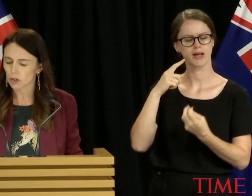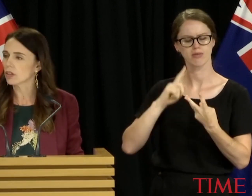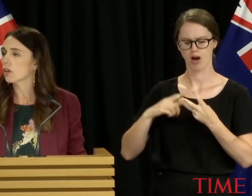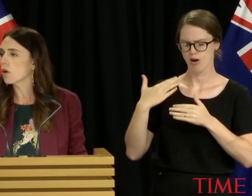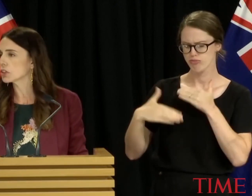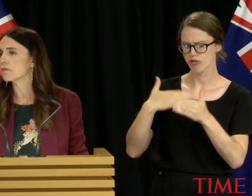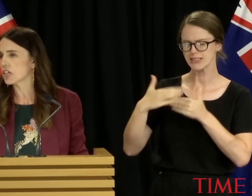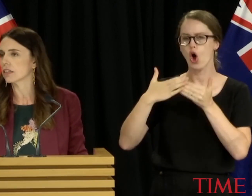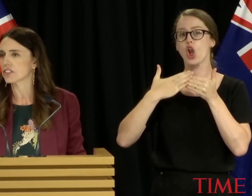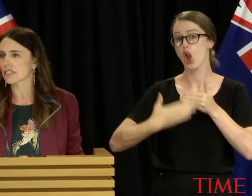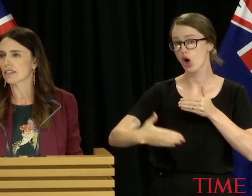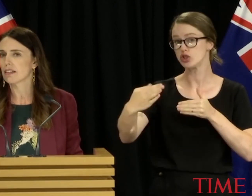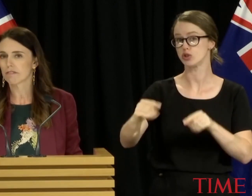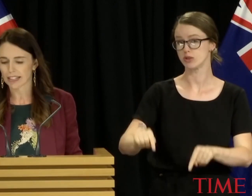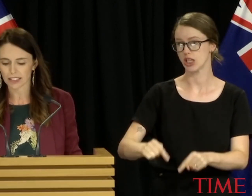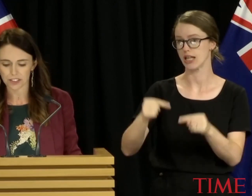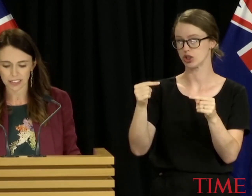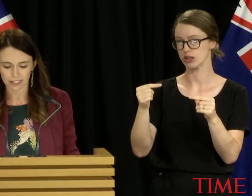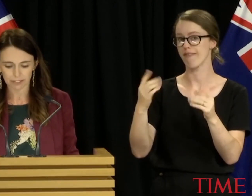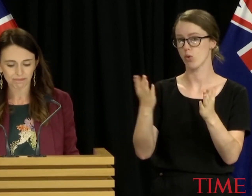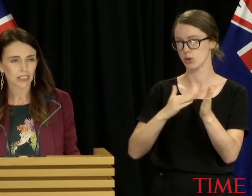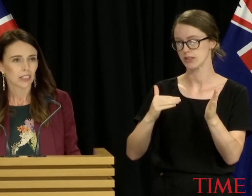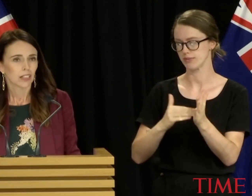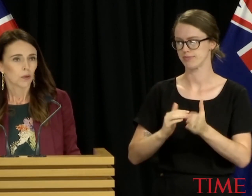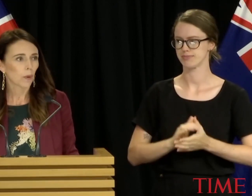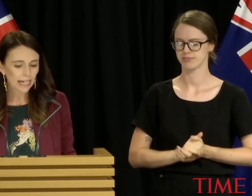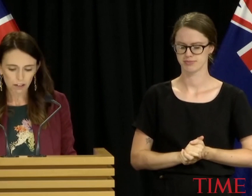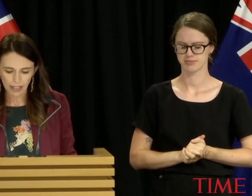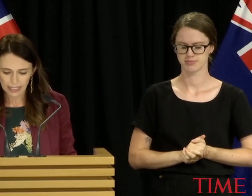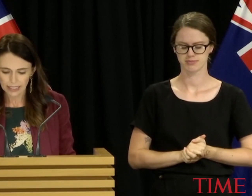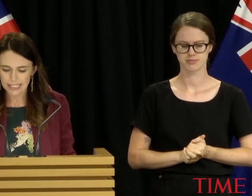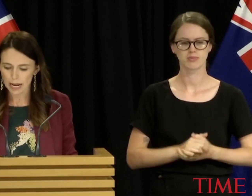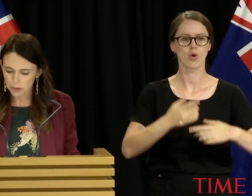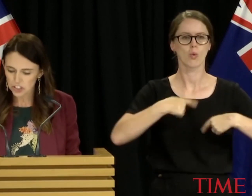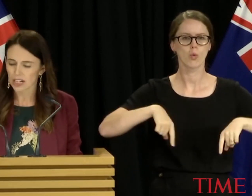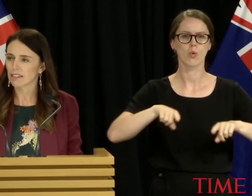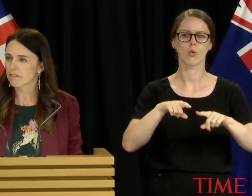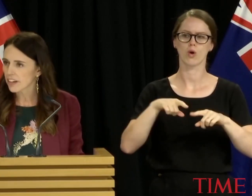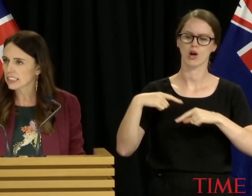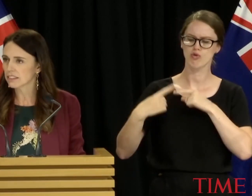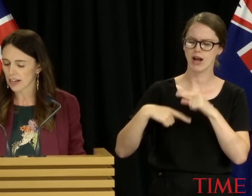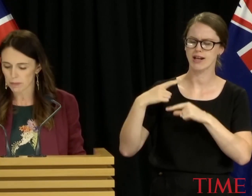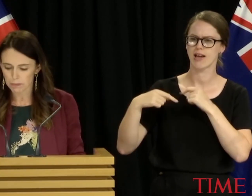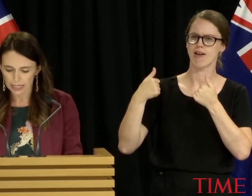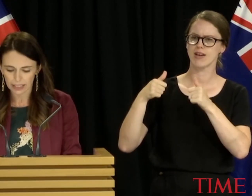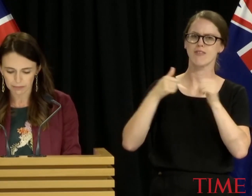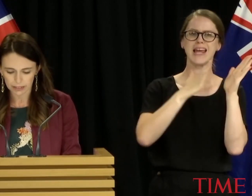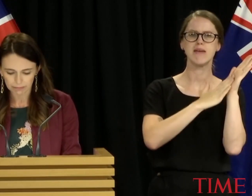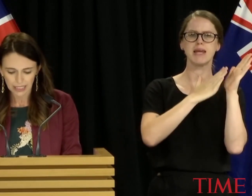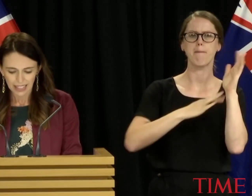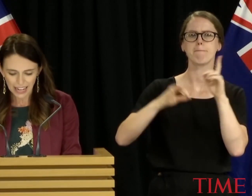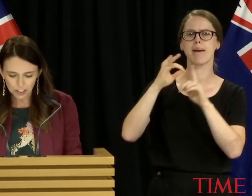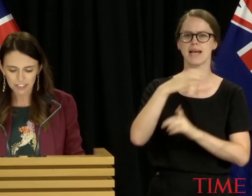progress on the long-term challenges facing New Zealand. We are running an established and effective MMP